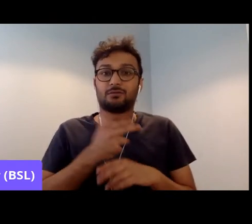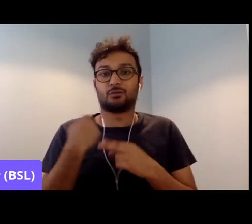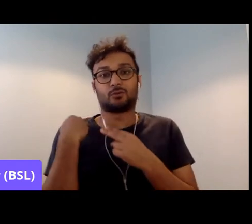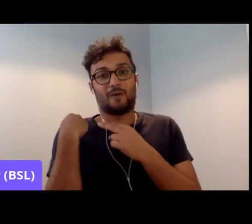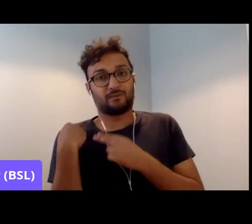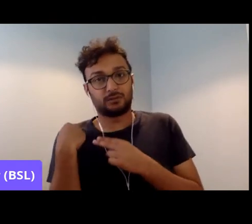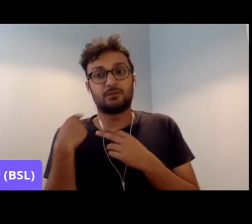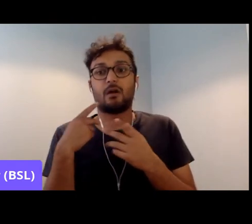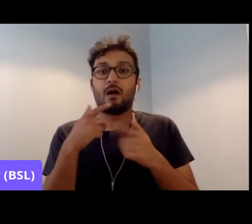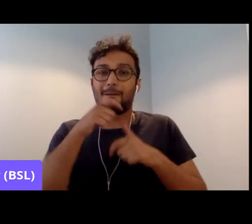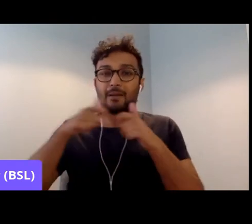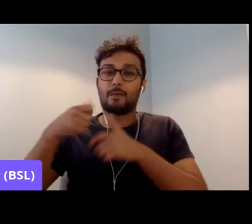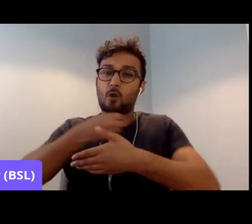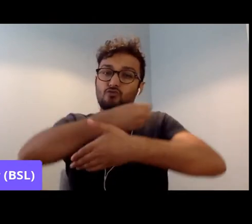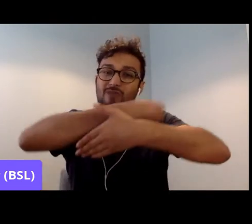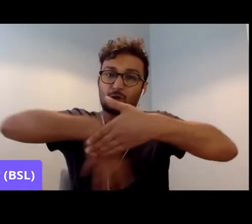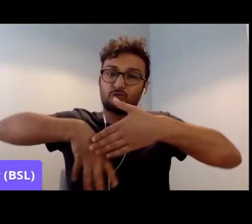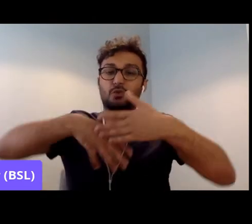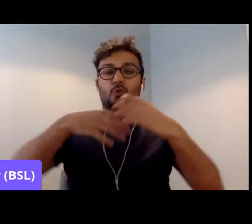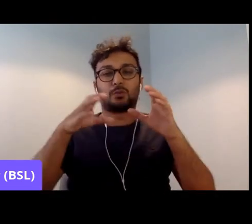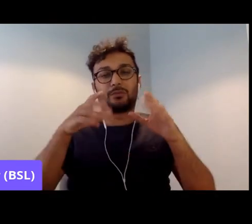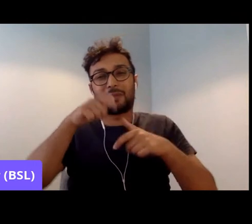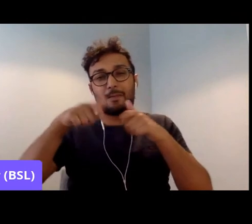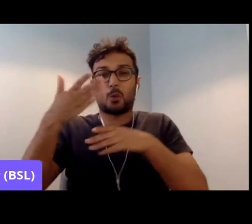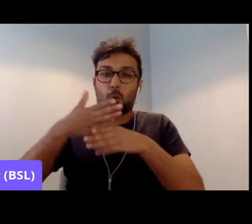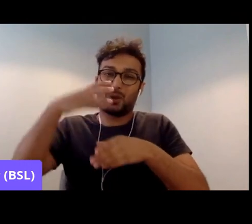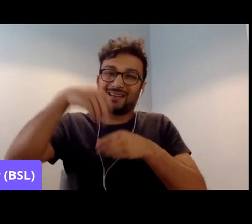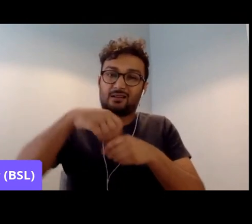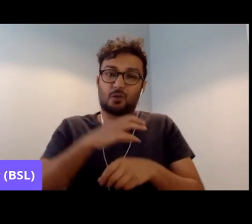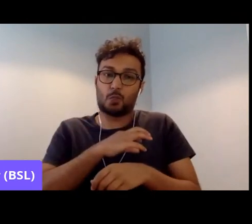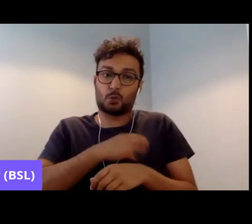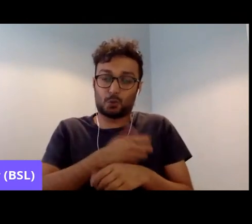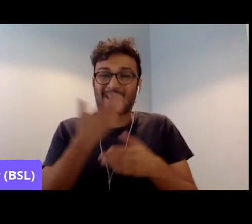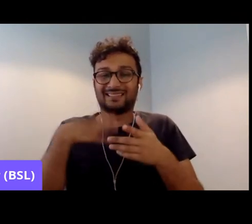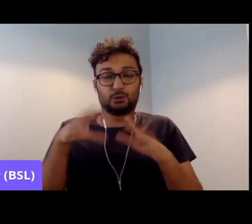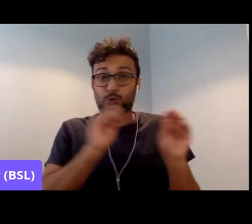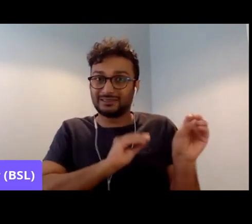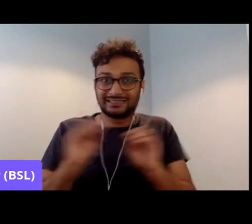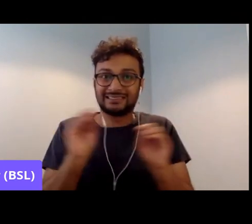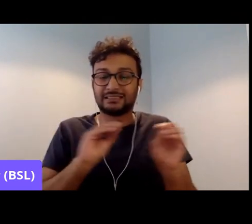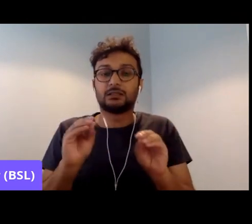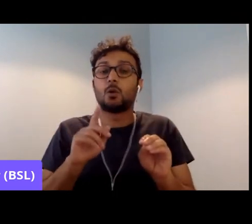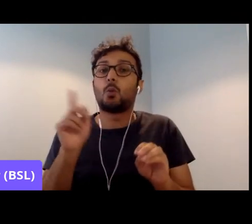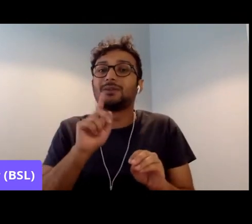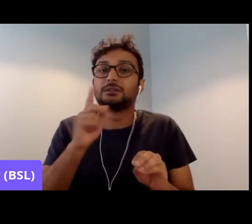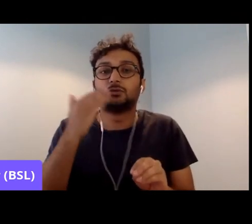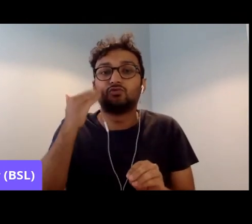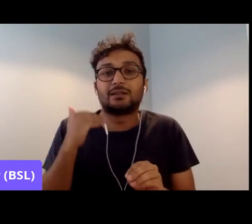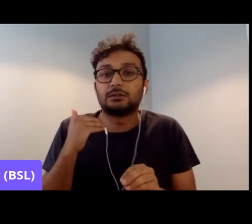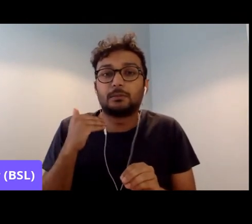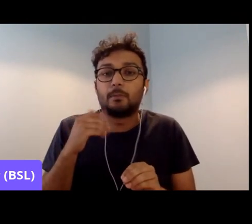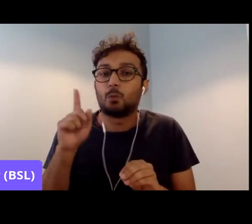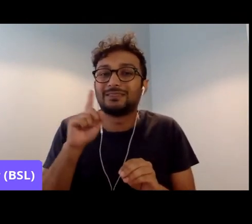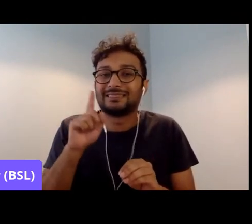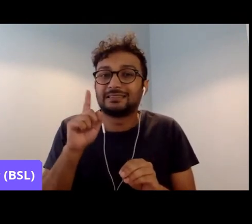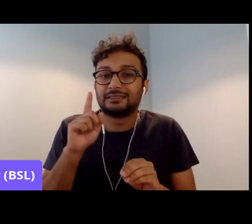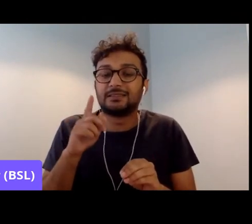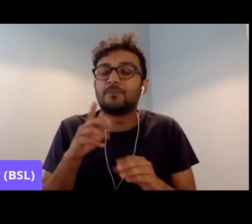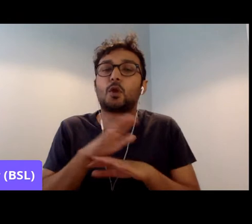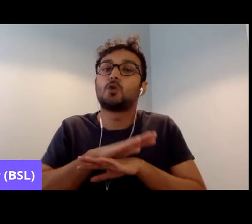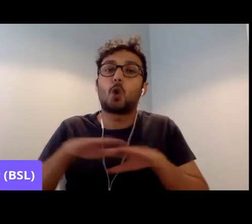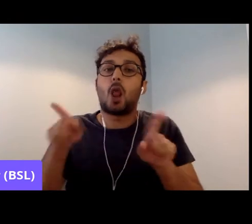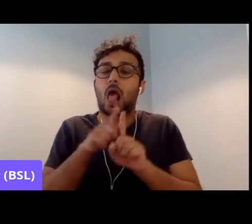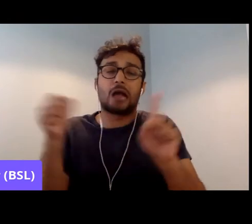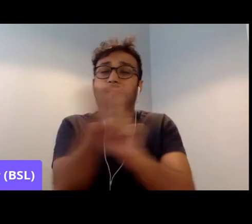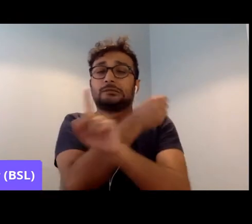the grassroots about what racism is, and not in a kind of beat their heads over with a tire iron, but